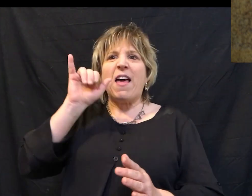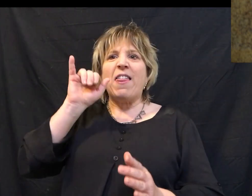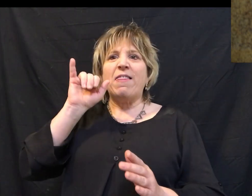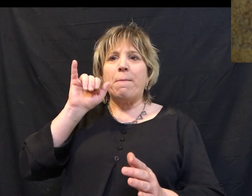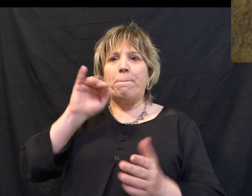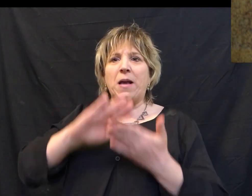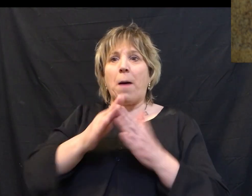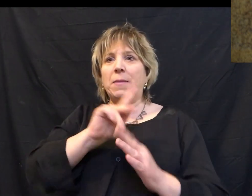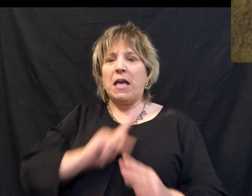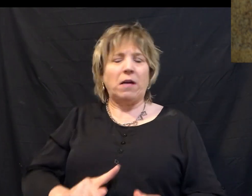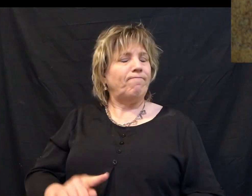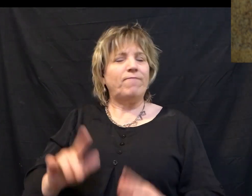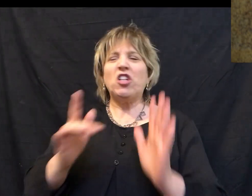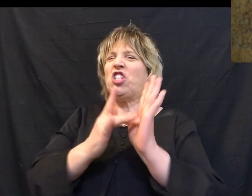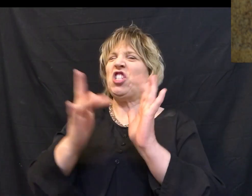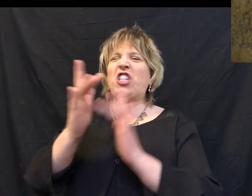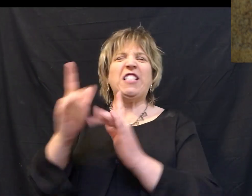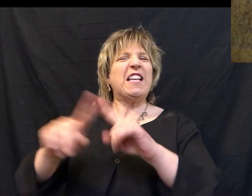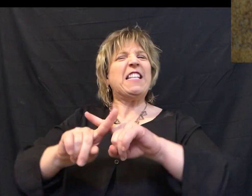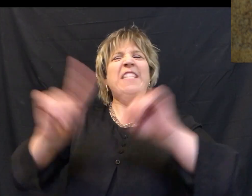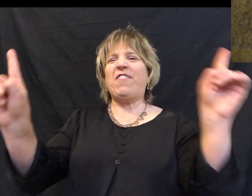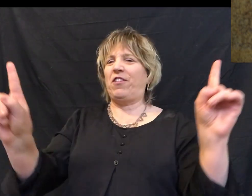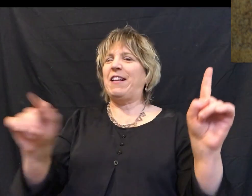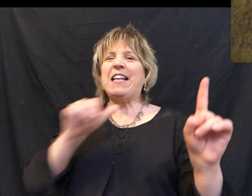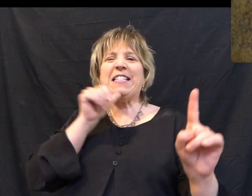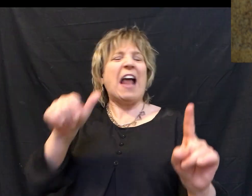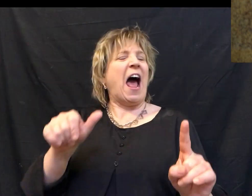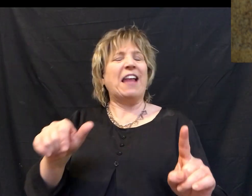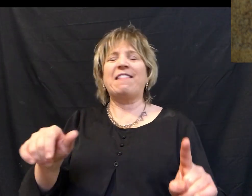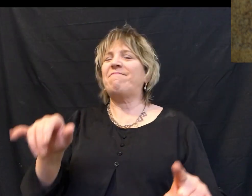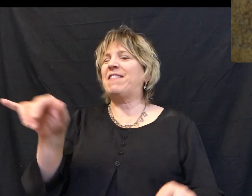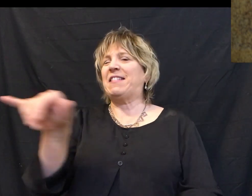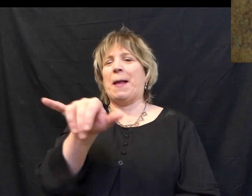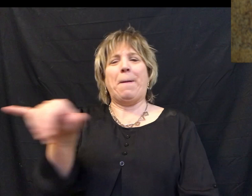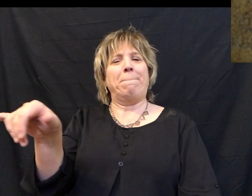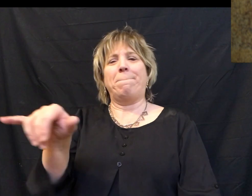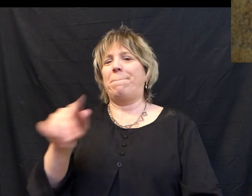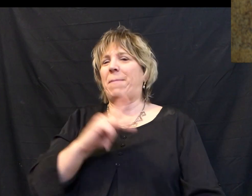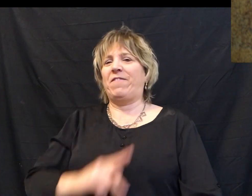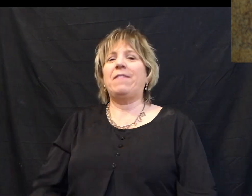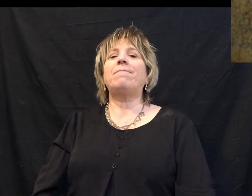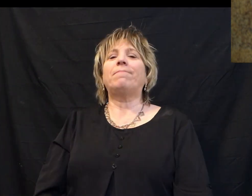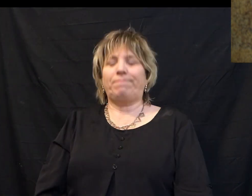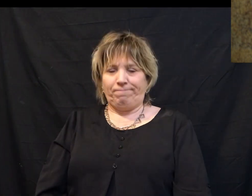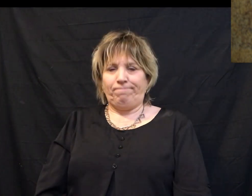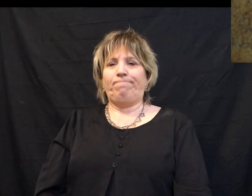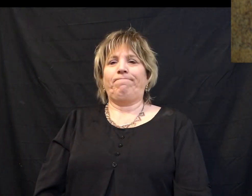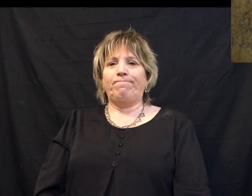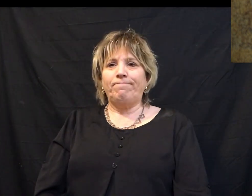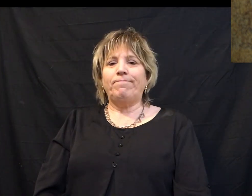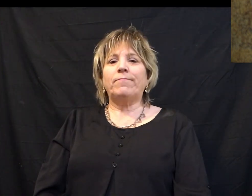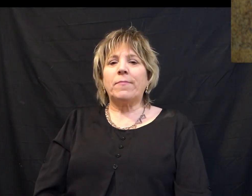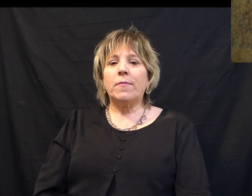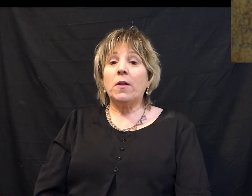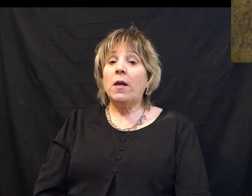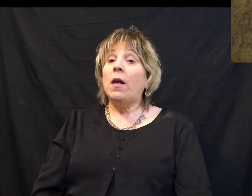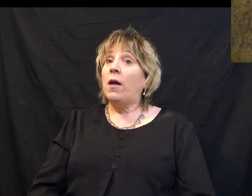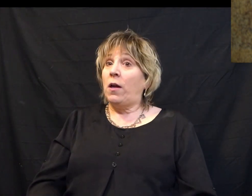No, Jesus is not like that at all. He is a different kind of king.